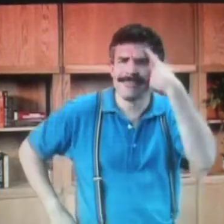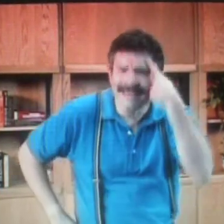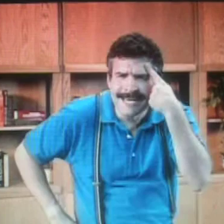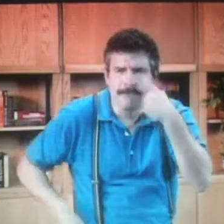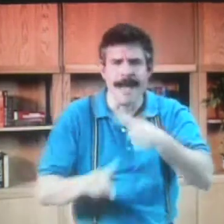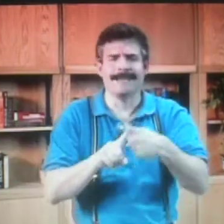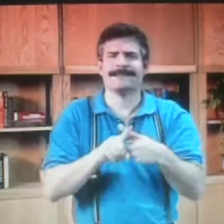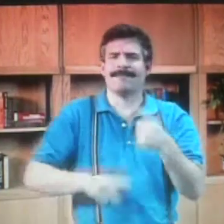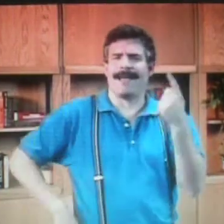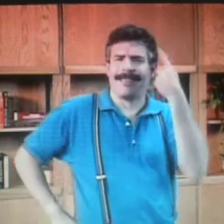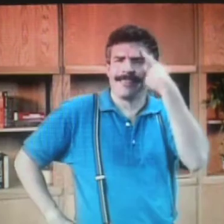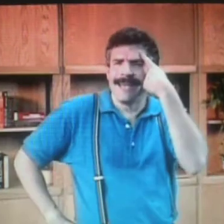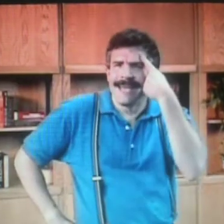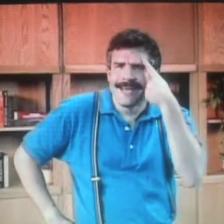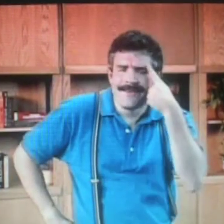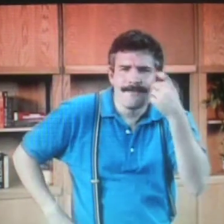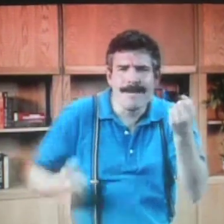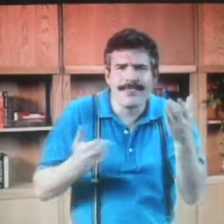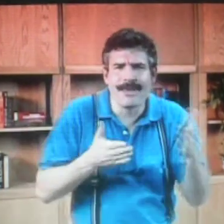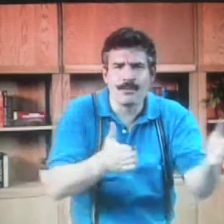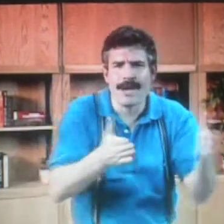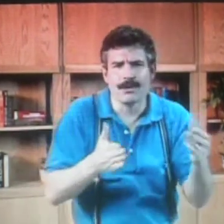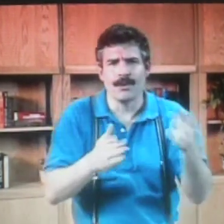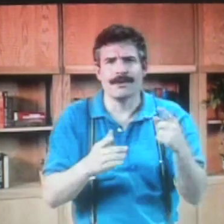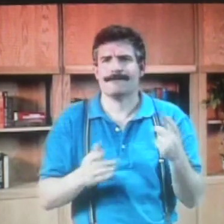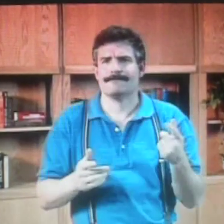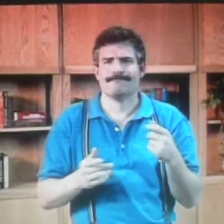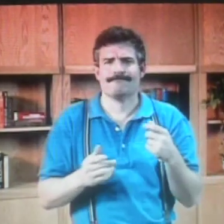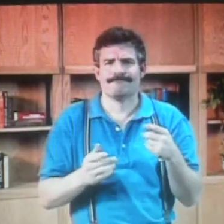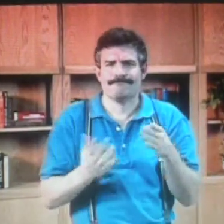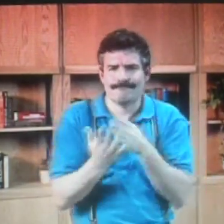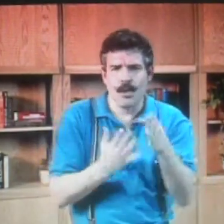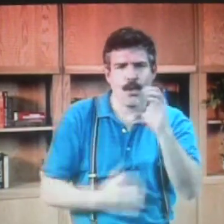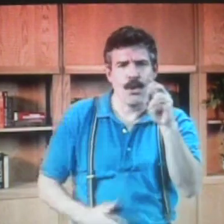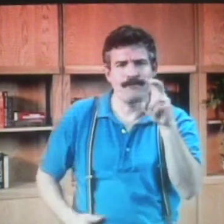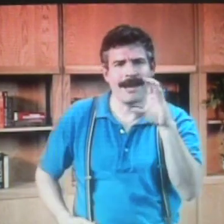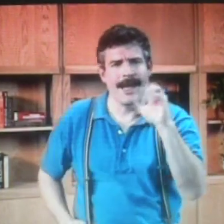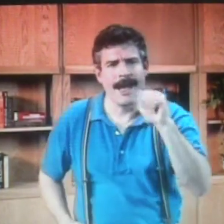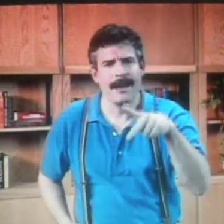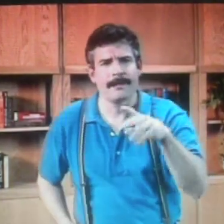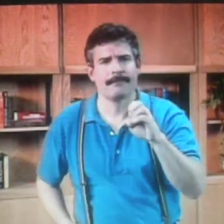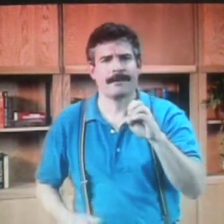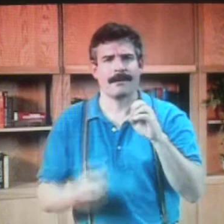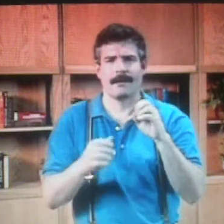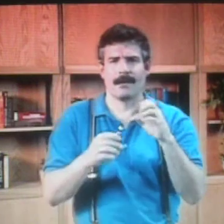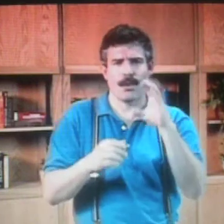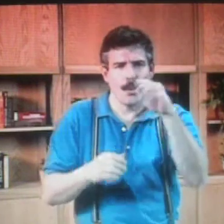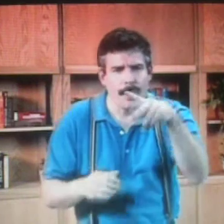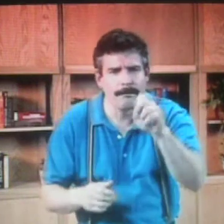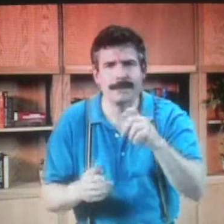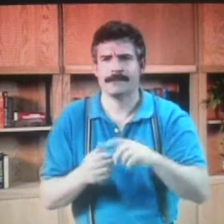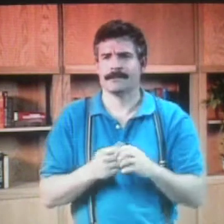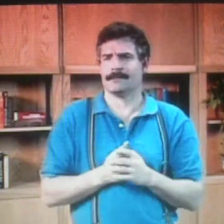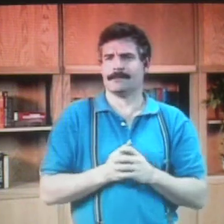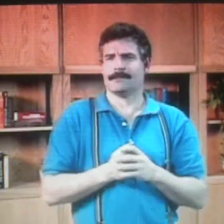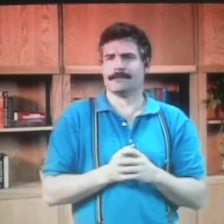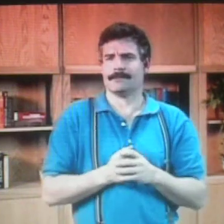and think about the positive things. Think about positive ways to get through and overcome and cope.